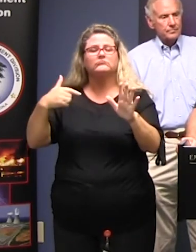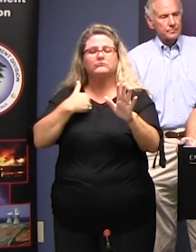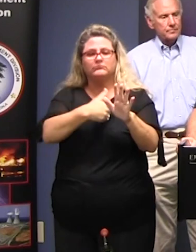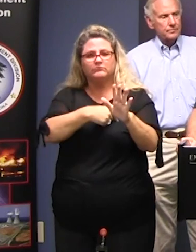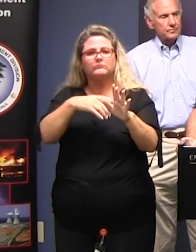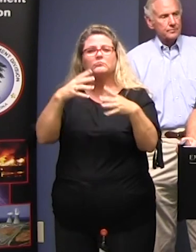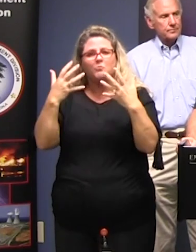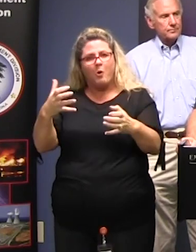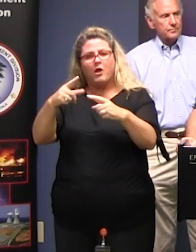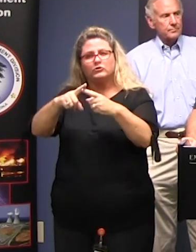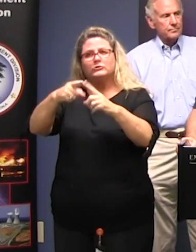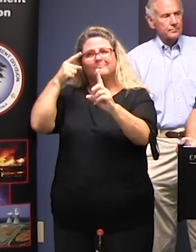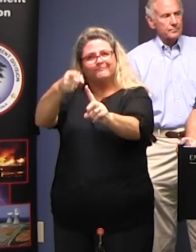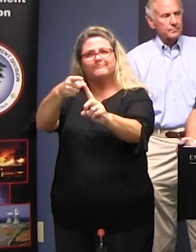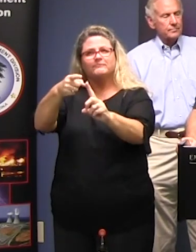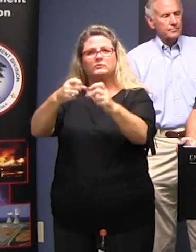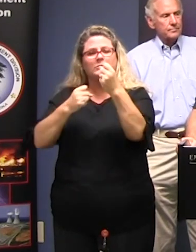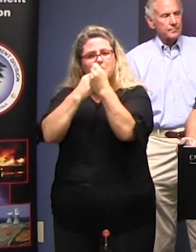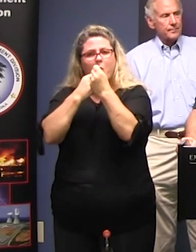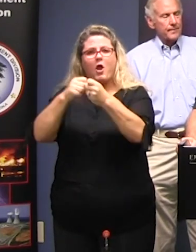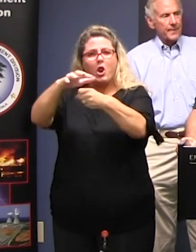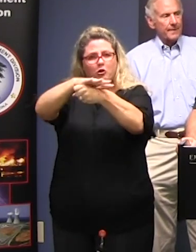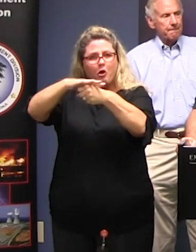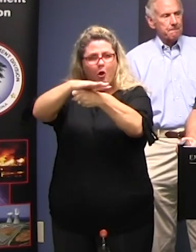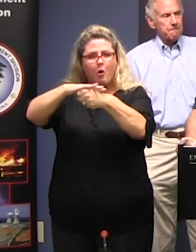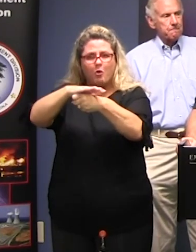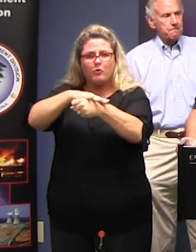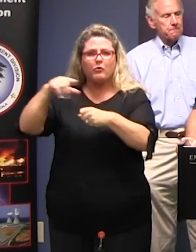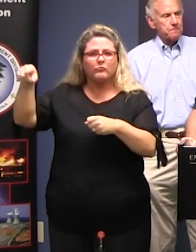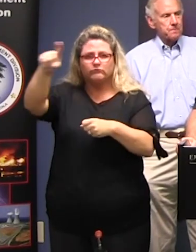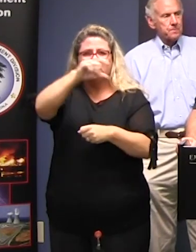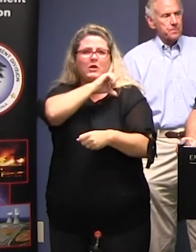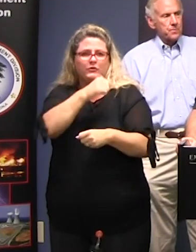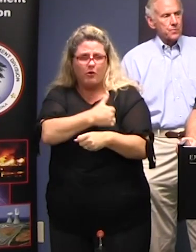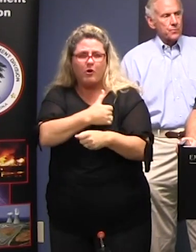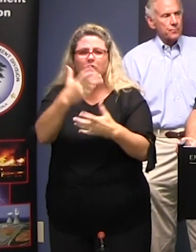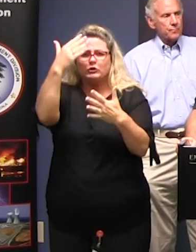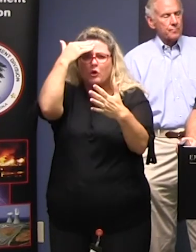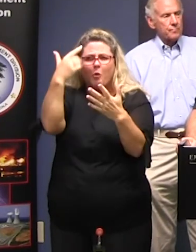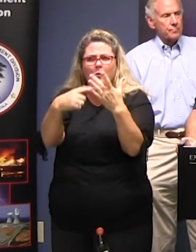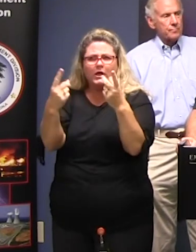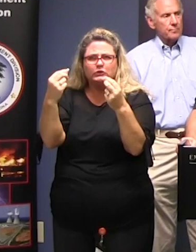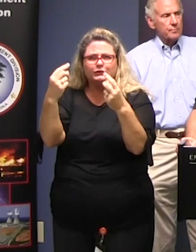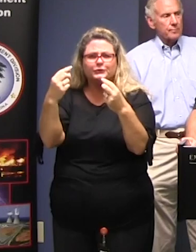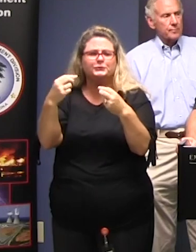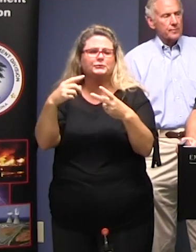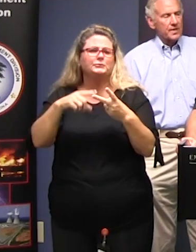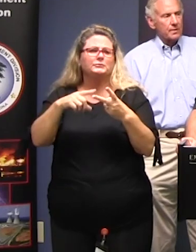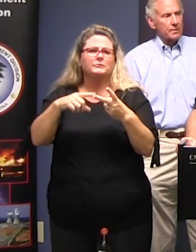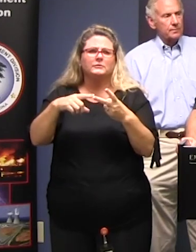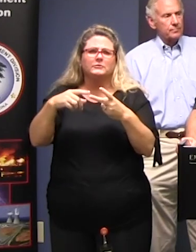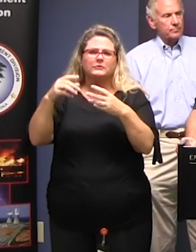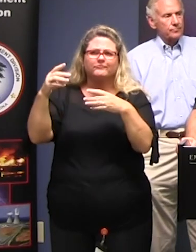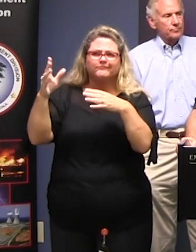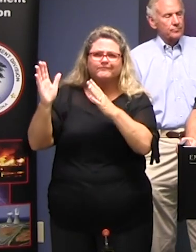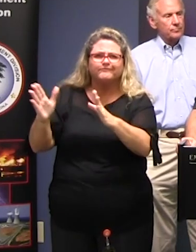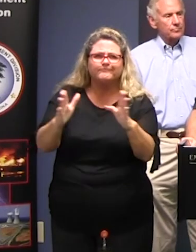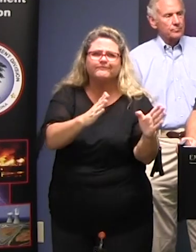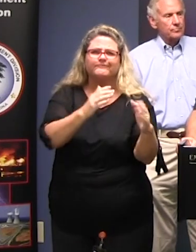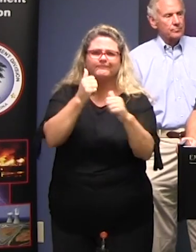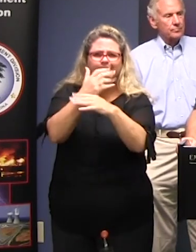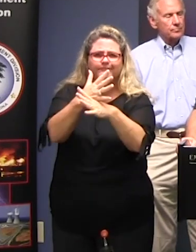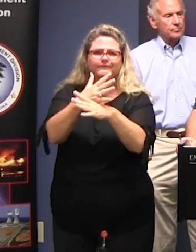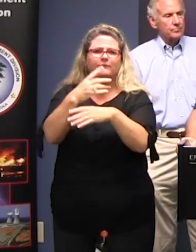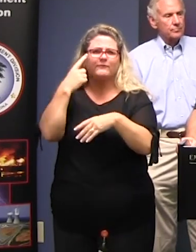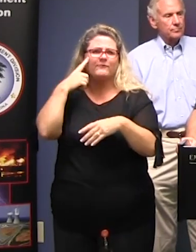support local authorities and make sure that they have the necessary assets and logistics to to get them through whatever event we might